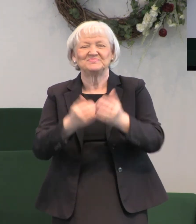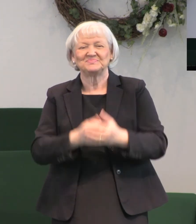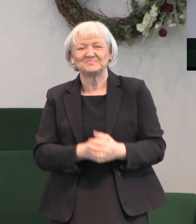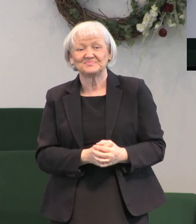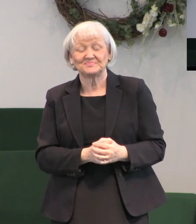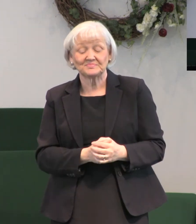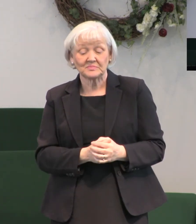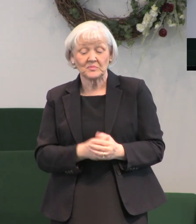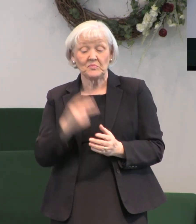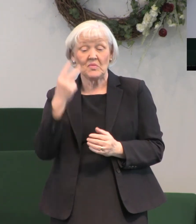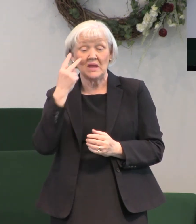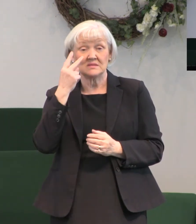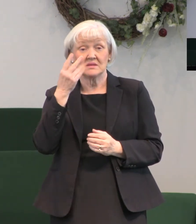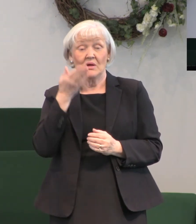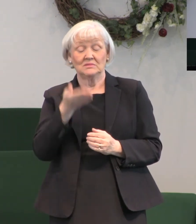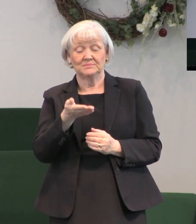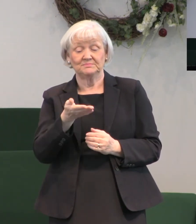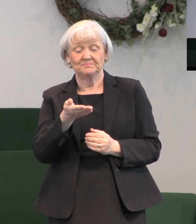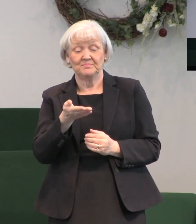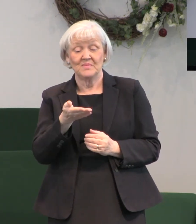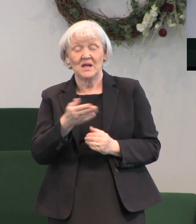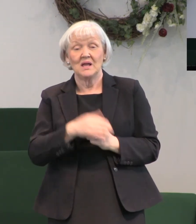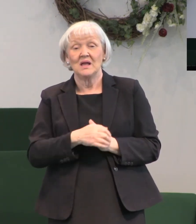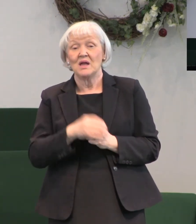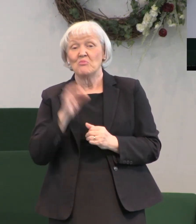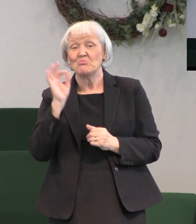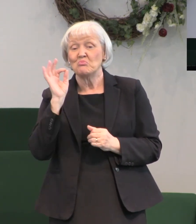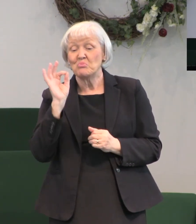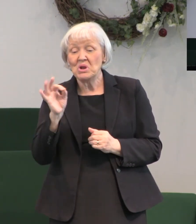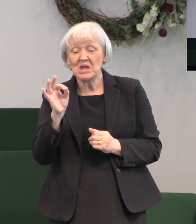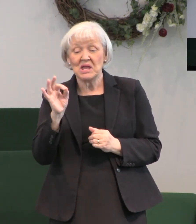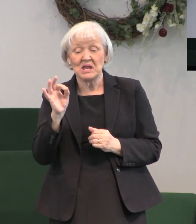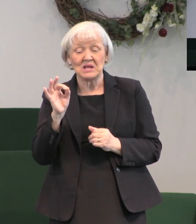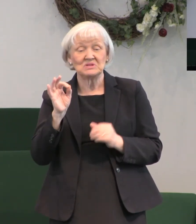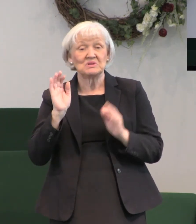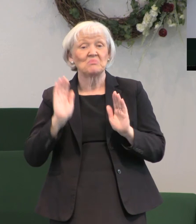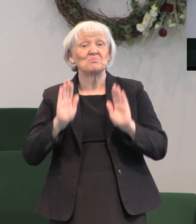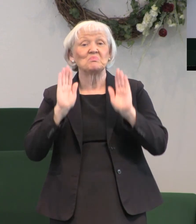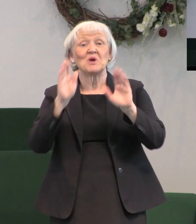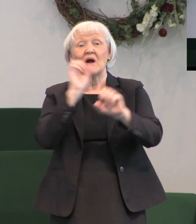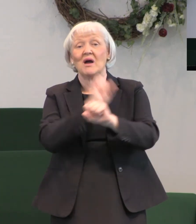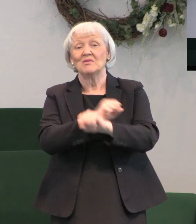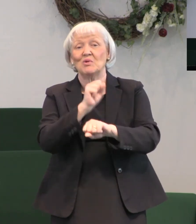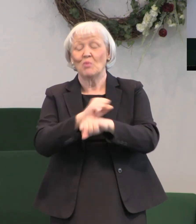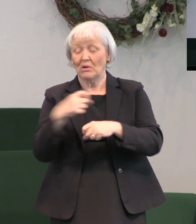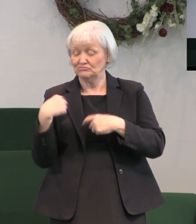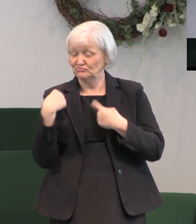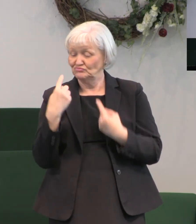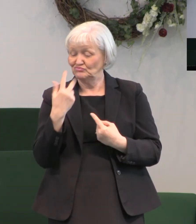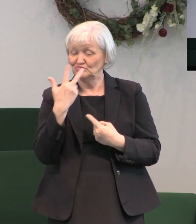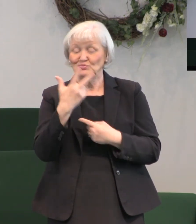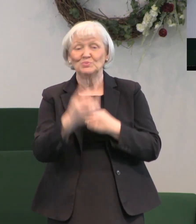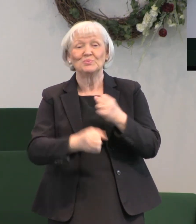they saw him as he preached and performed miracles for those three years here on earth